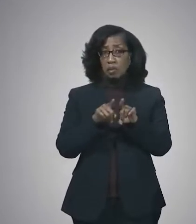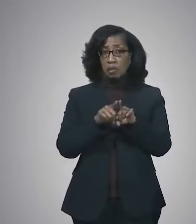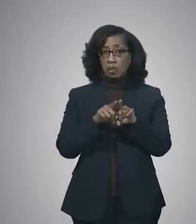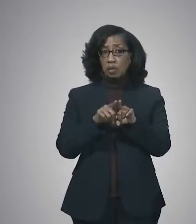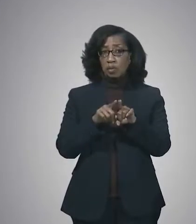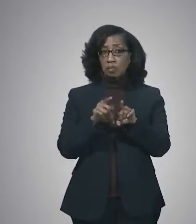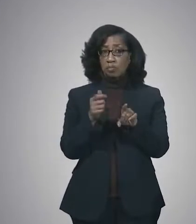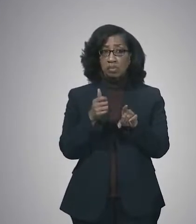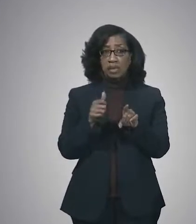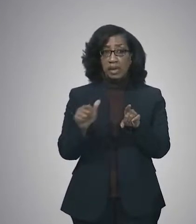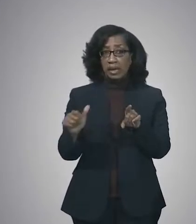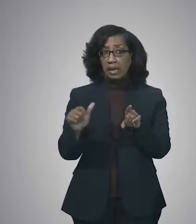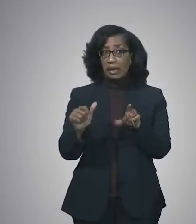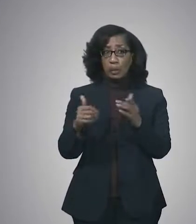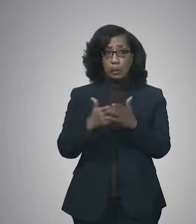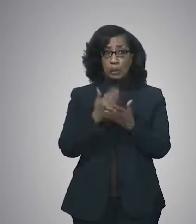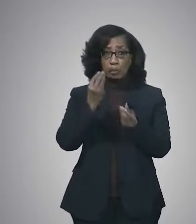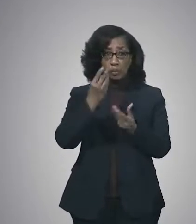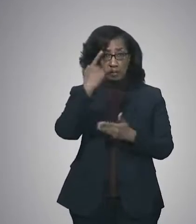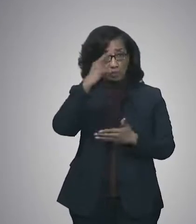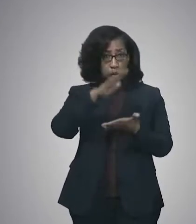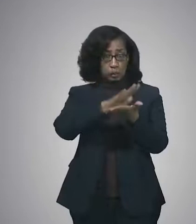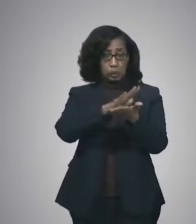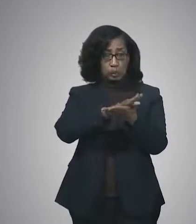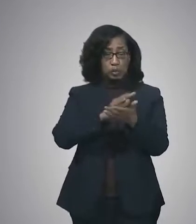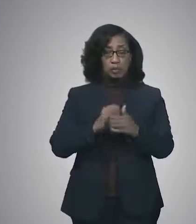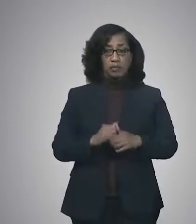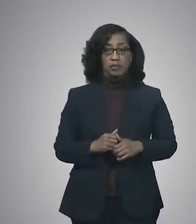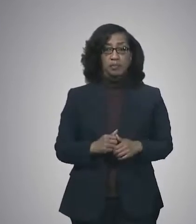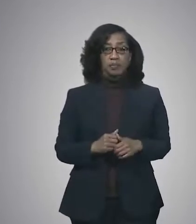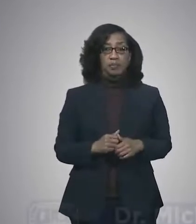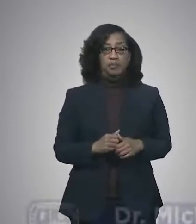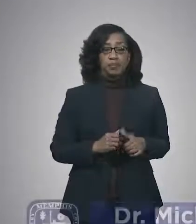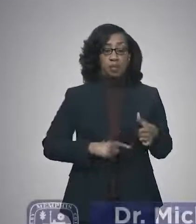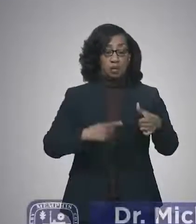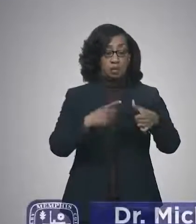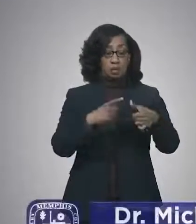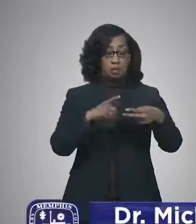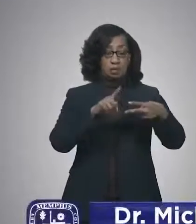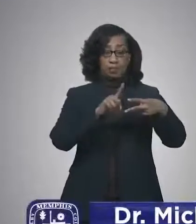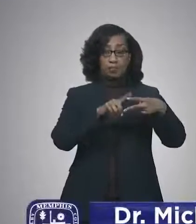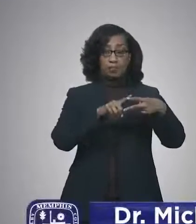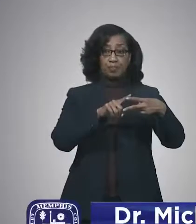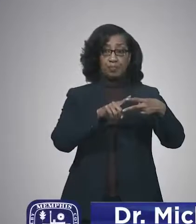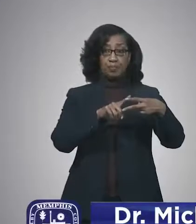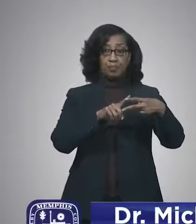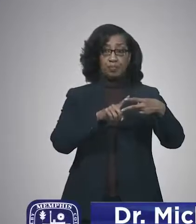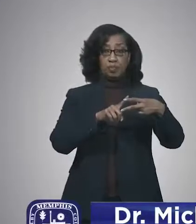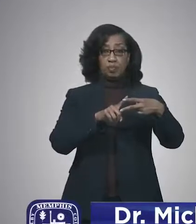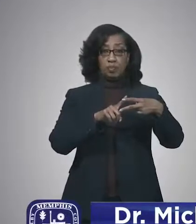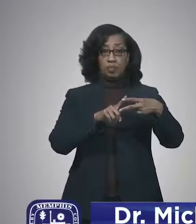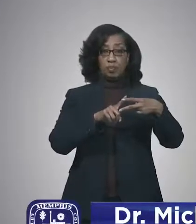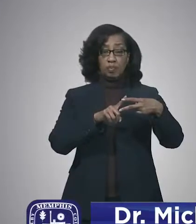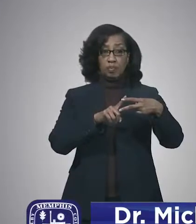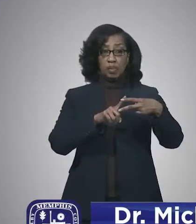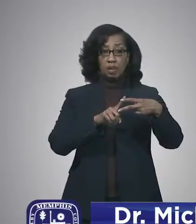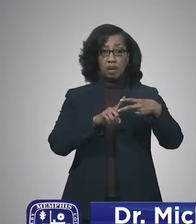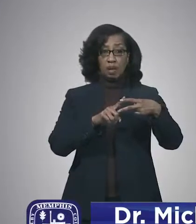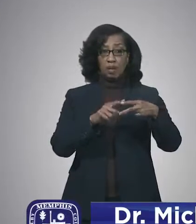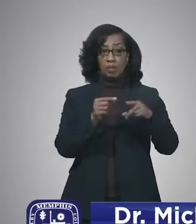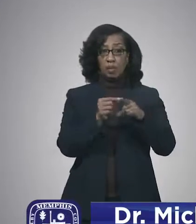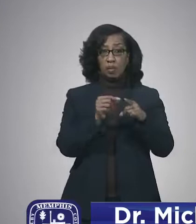take on any of the schools. Thank you. So, the first question, if we are talking about changing the definition,